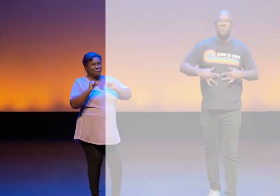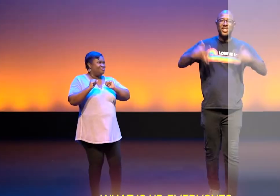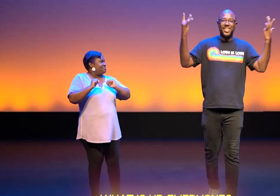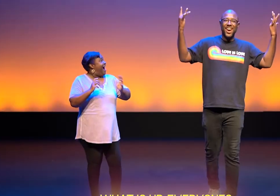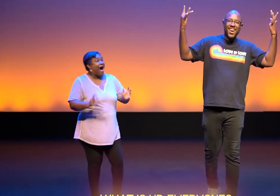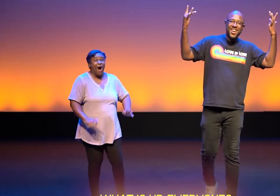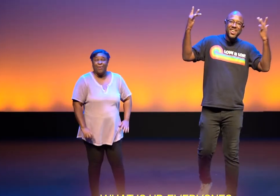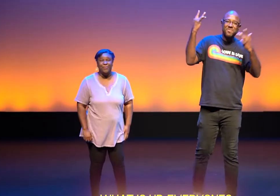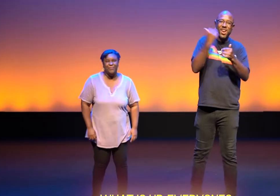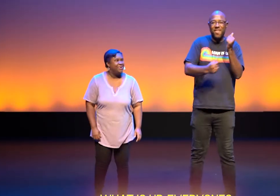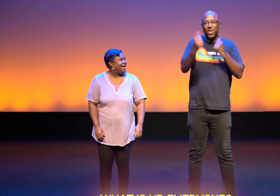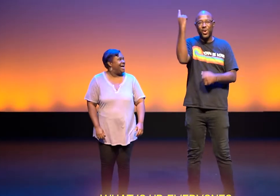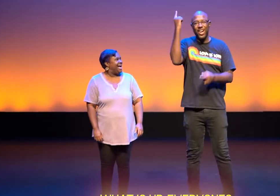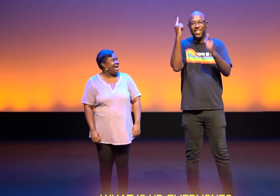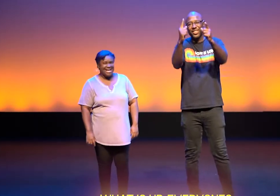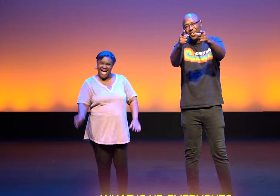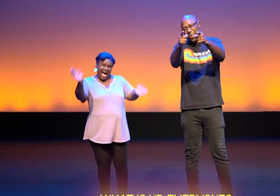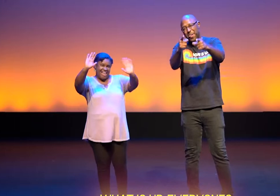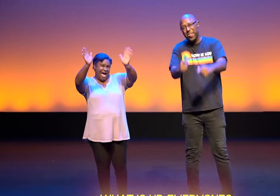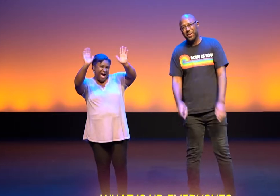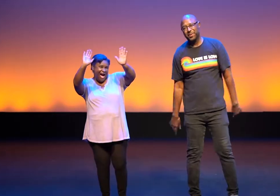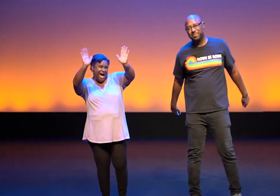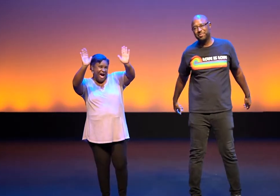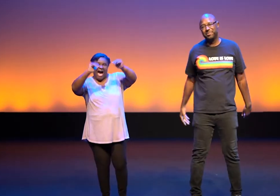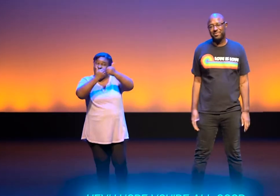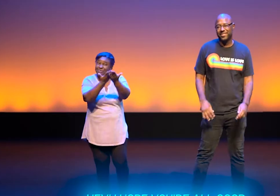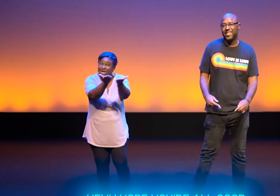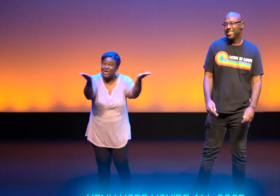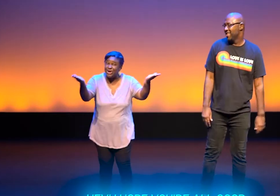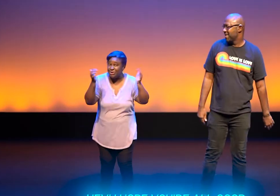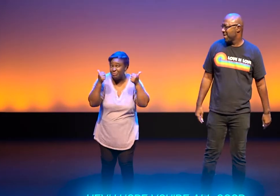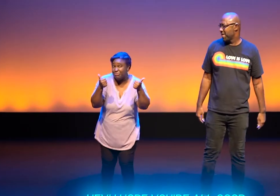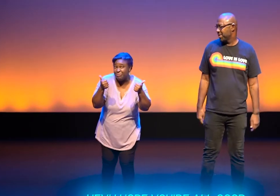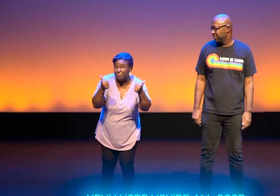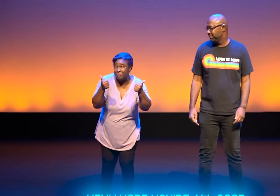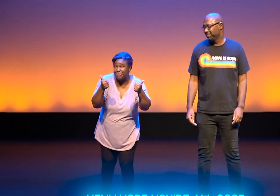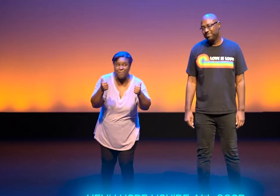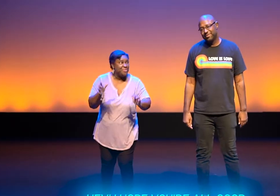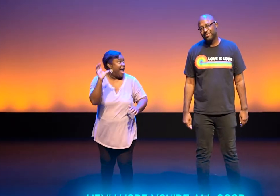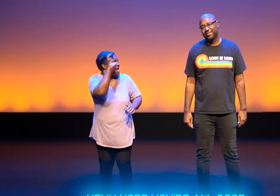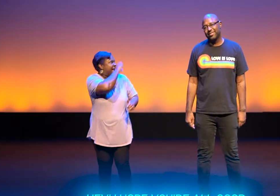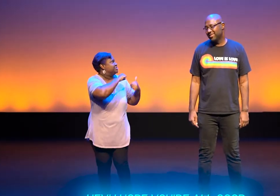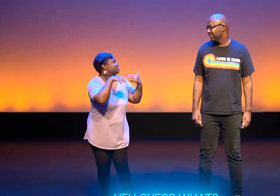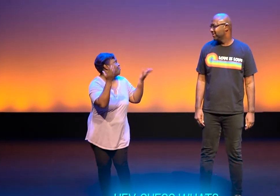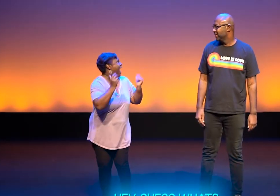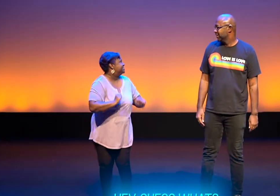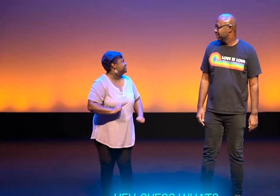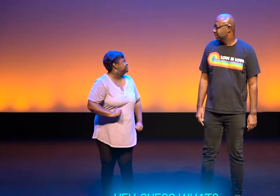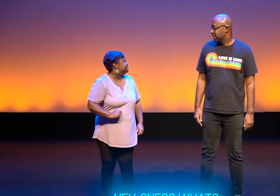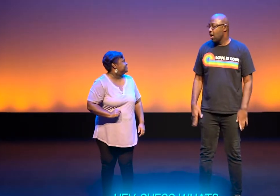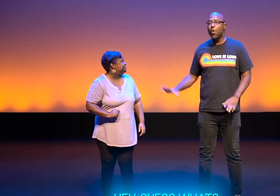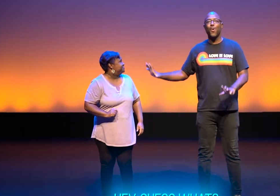What is up everyone? Hey, hope you're all good. Hey, guess what?